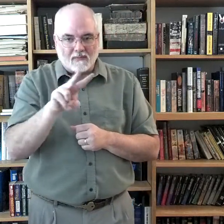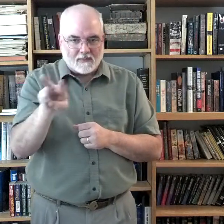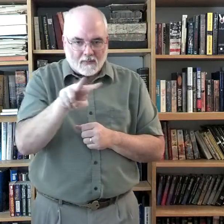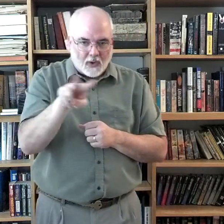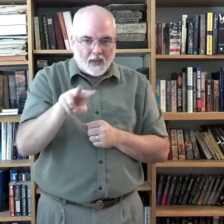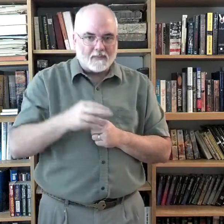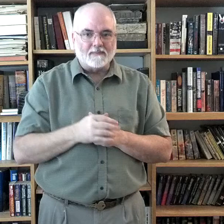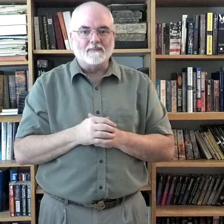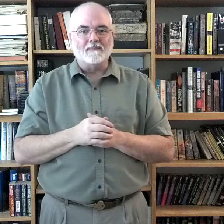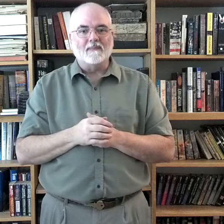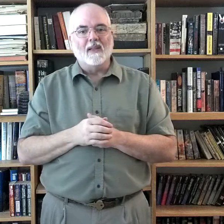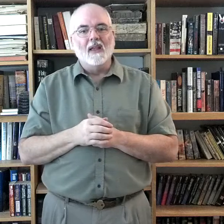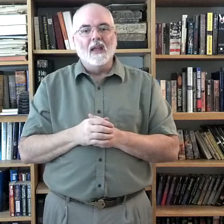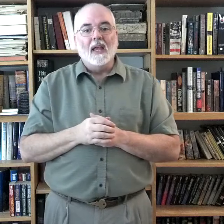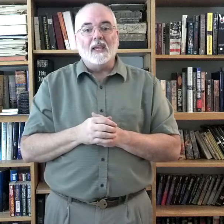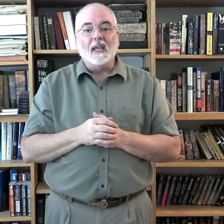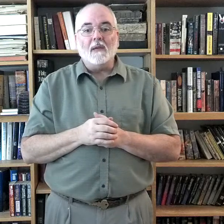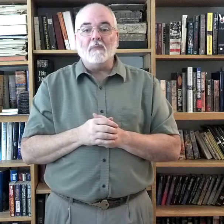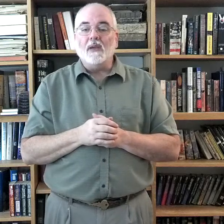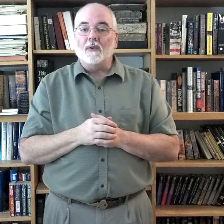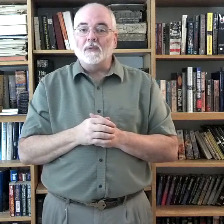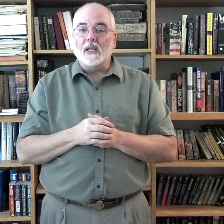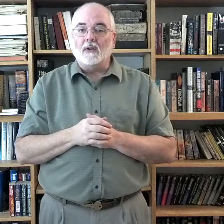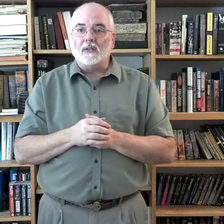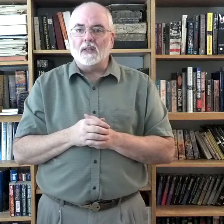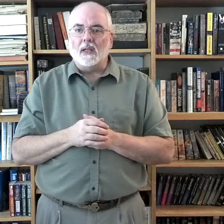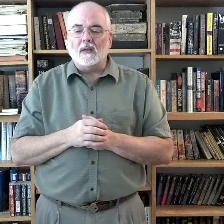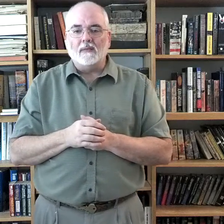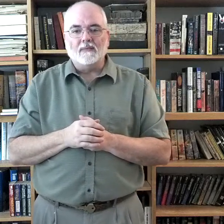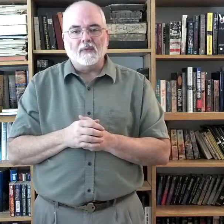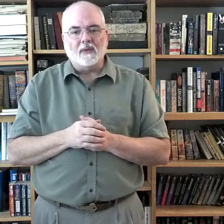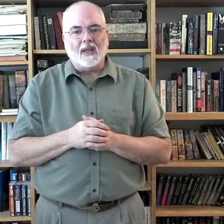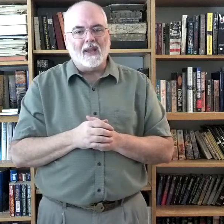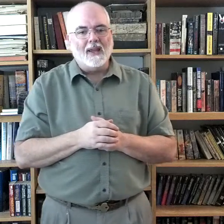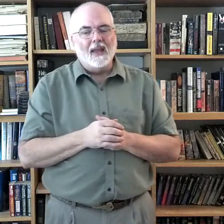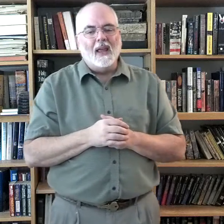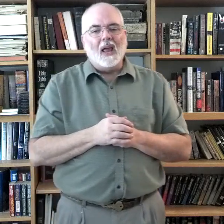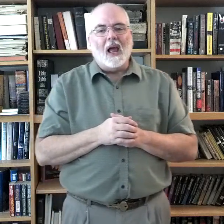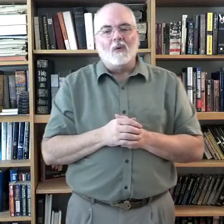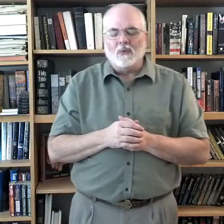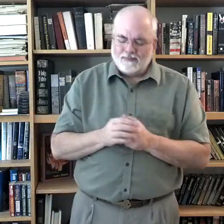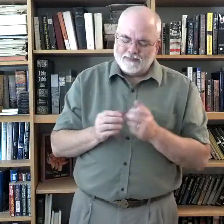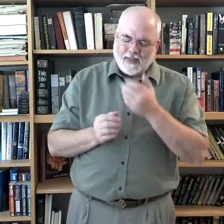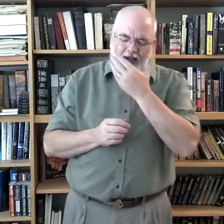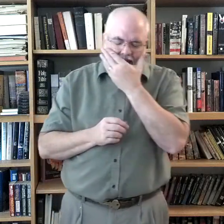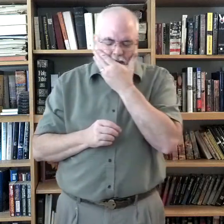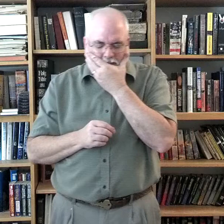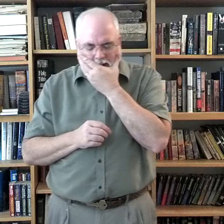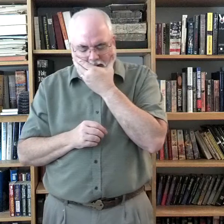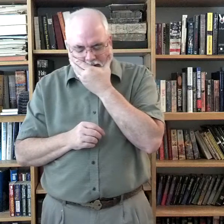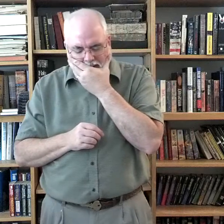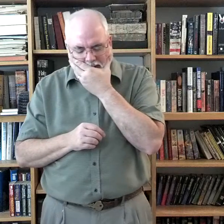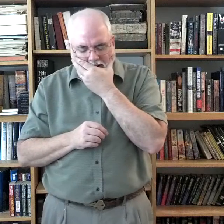Looking. Keep me from secret sin. Okay? Keep me. Oh.